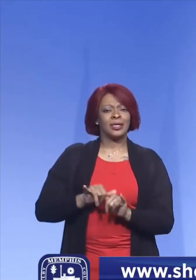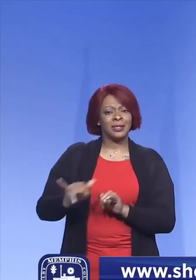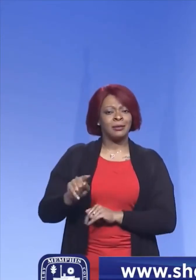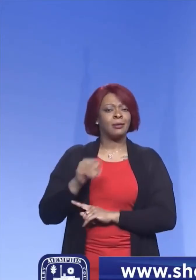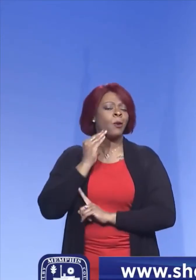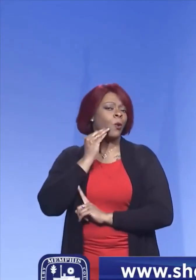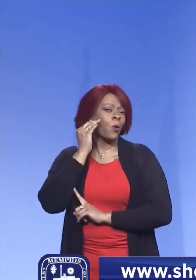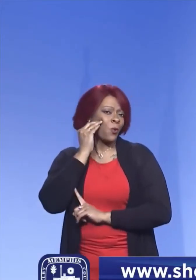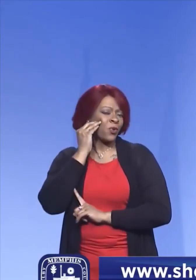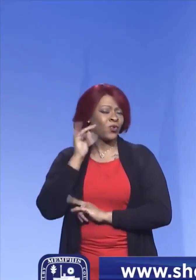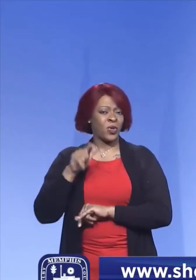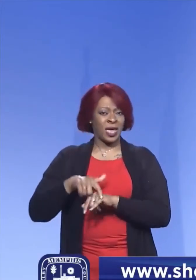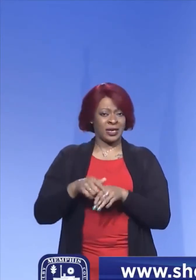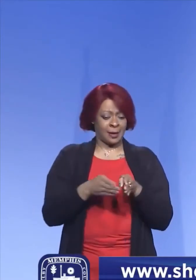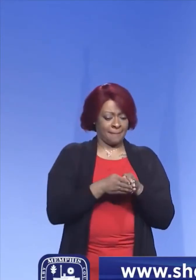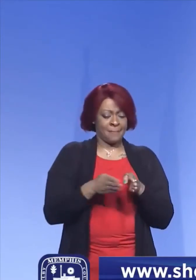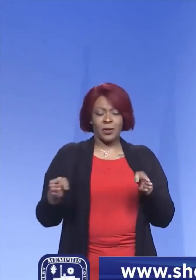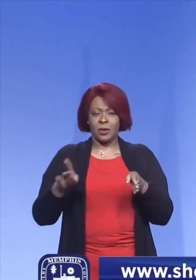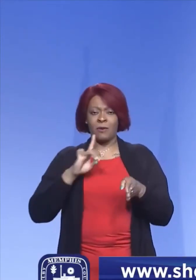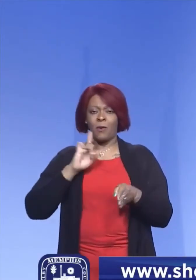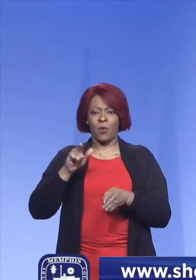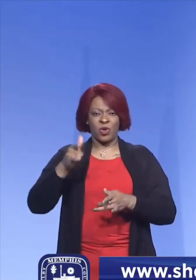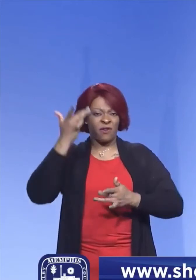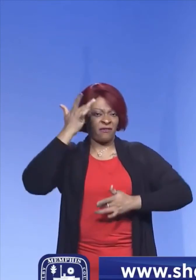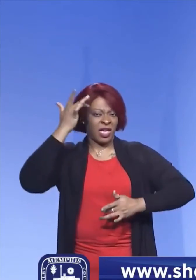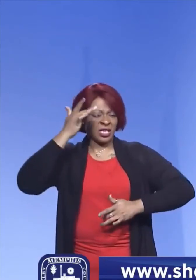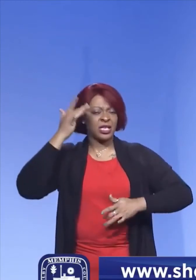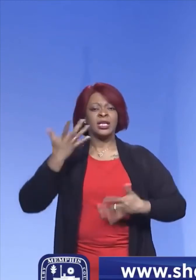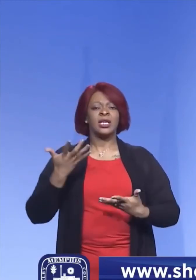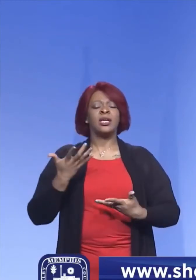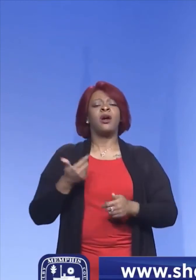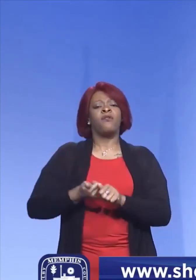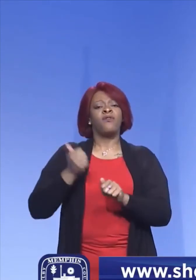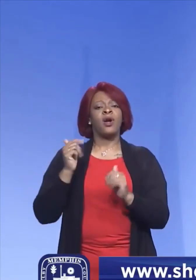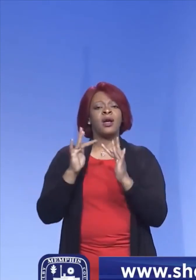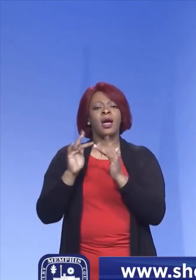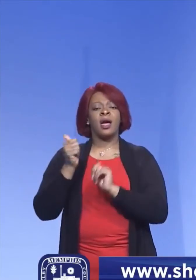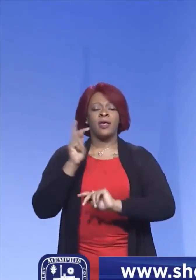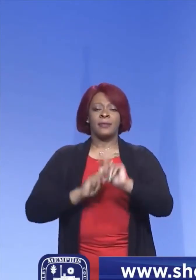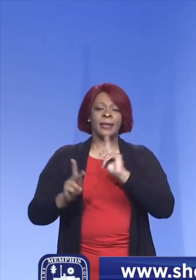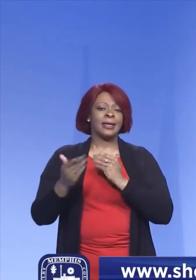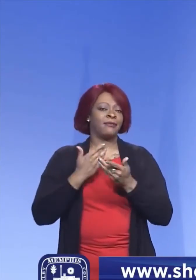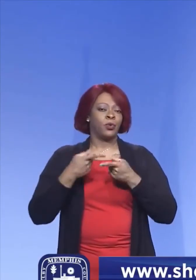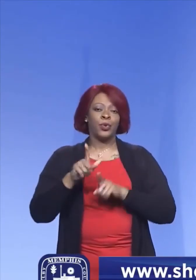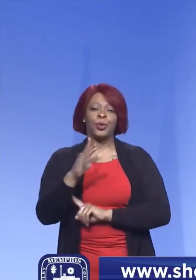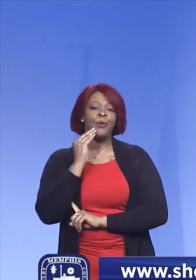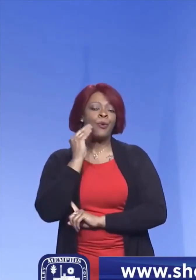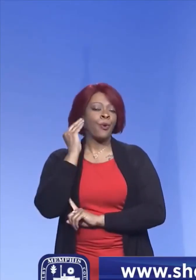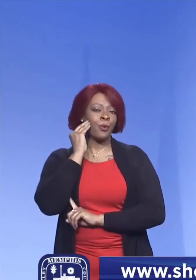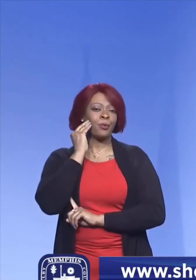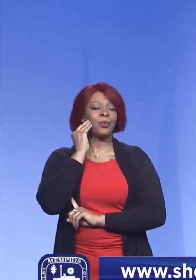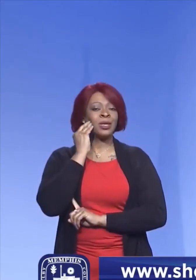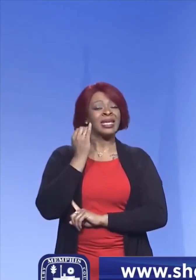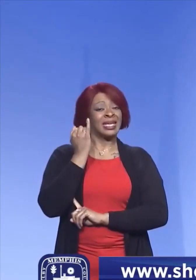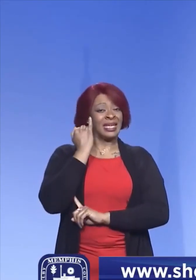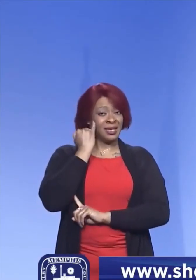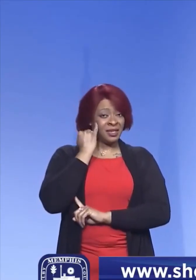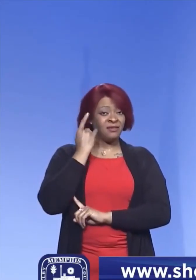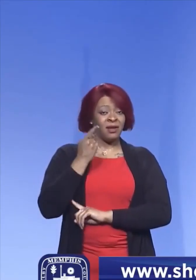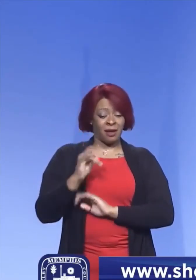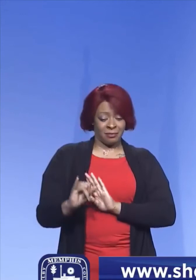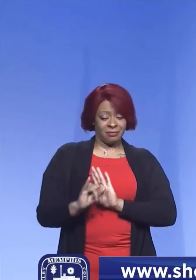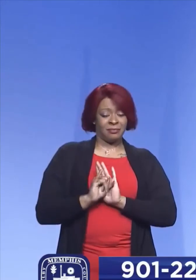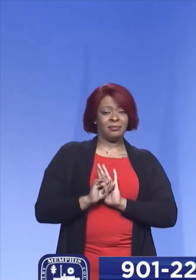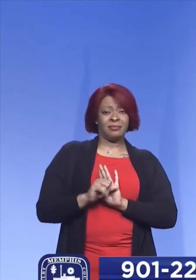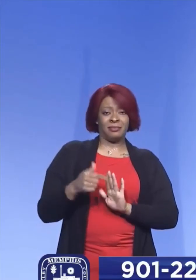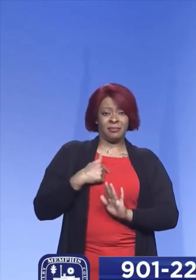home for the period of time that you're infectious and avoid contact with other people, even in your home. And then if you've been identified as